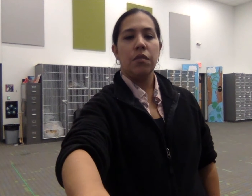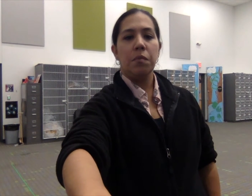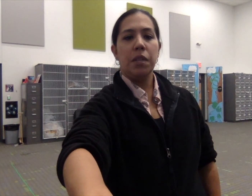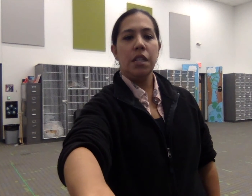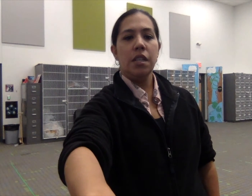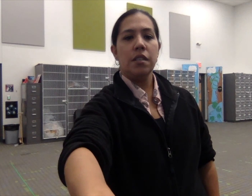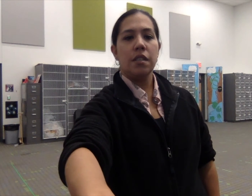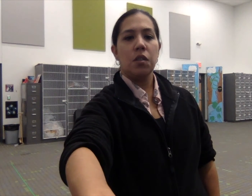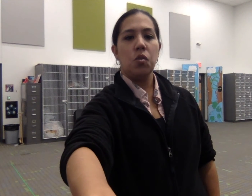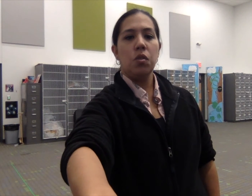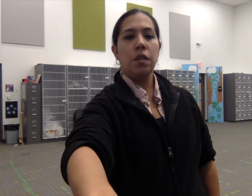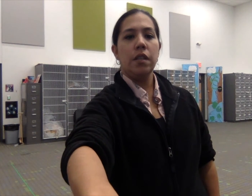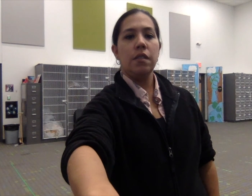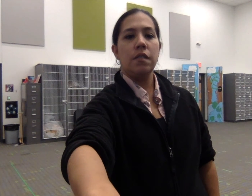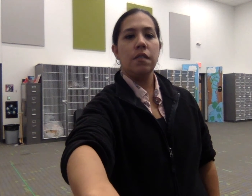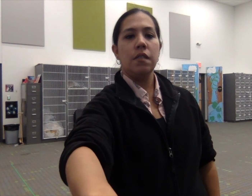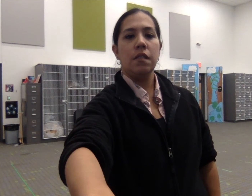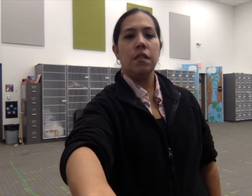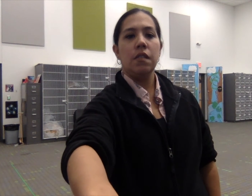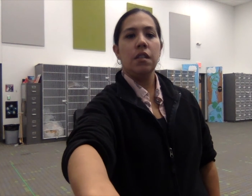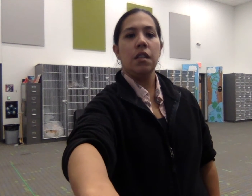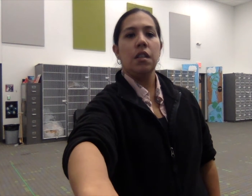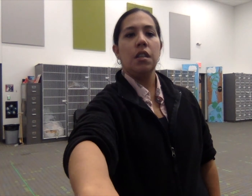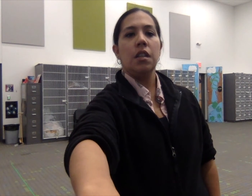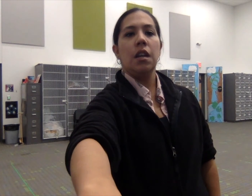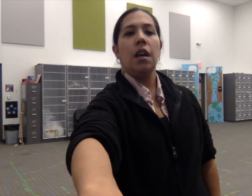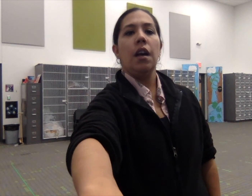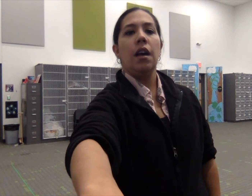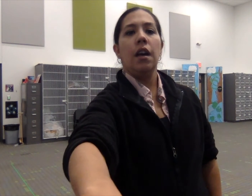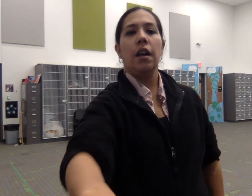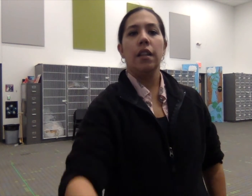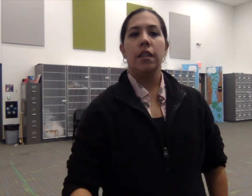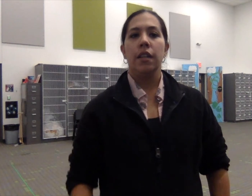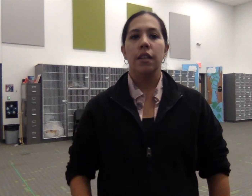repeats the chorus and then